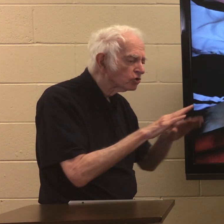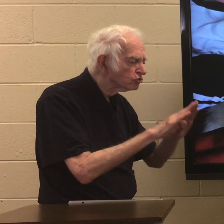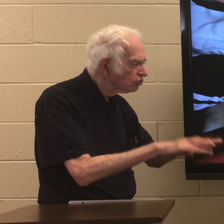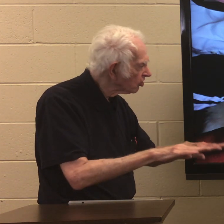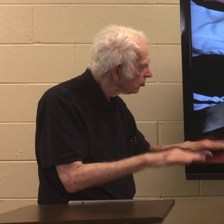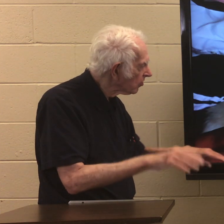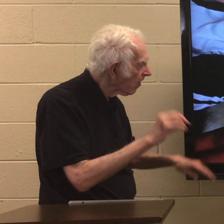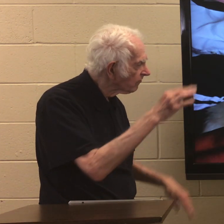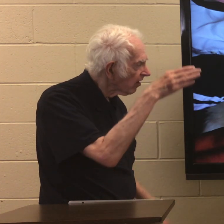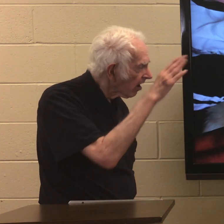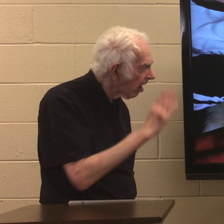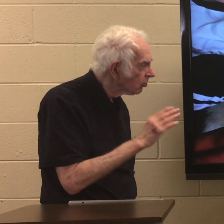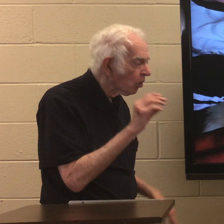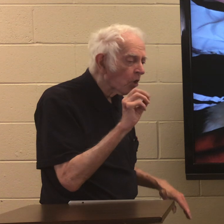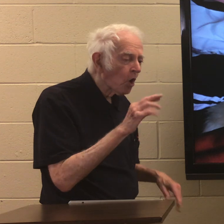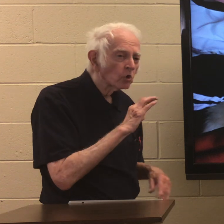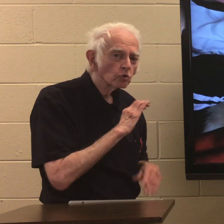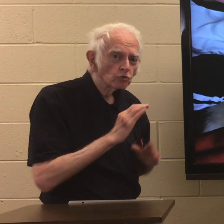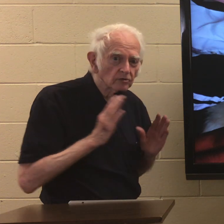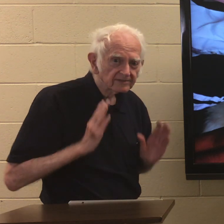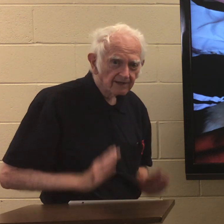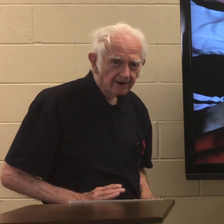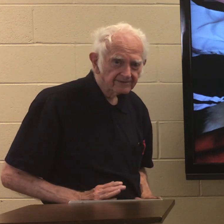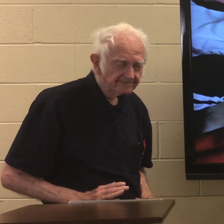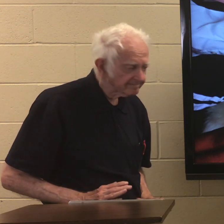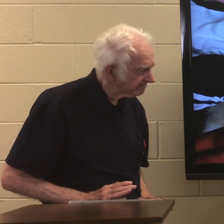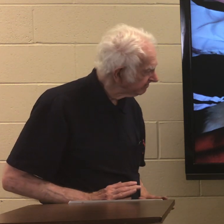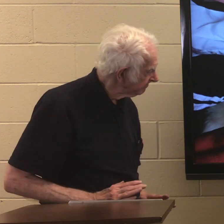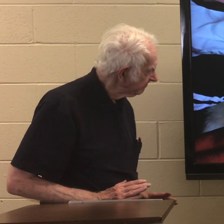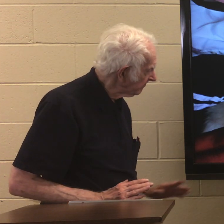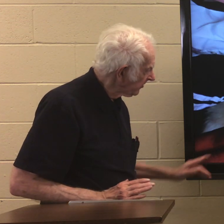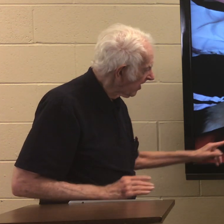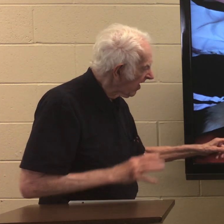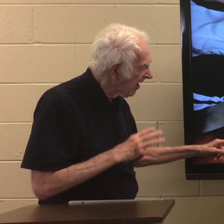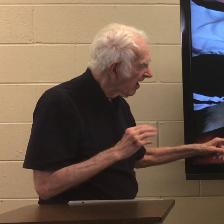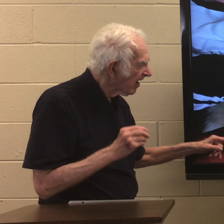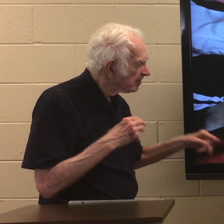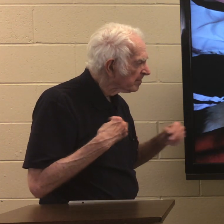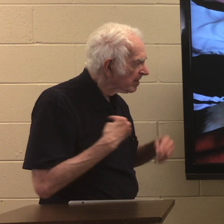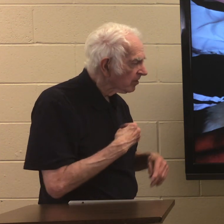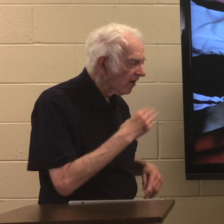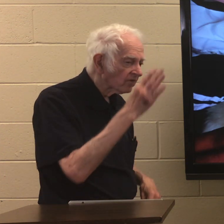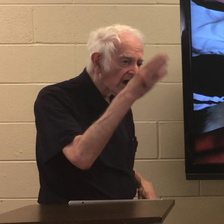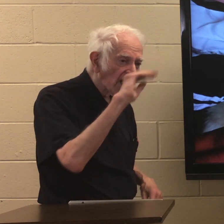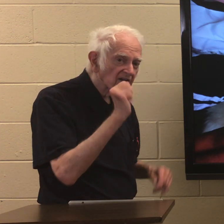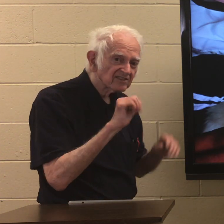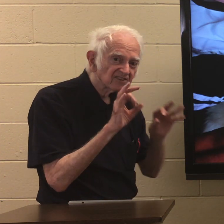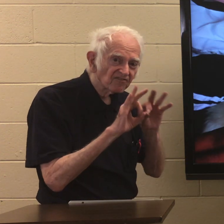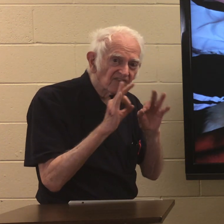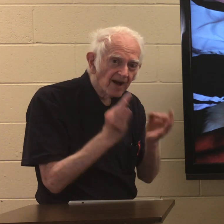are children of God or Christians and members of God's family